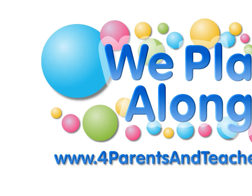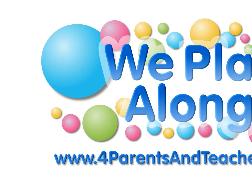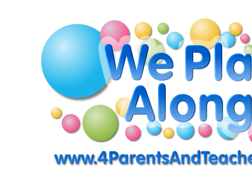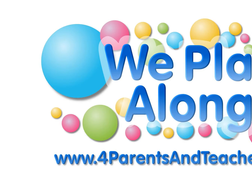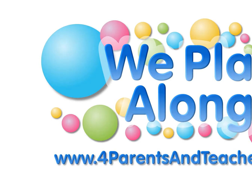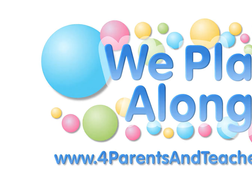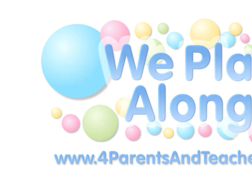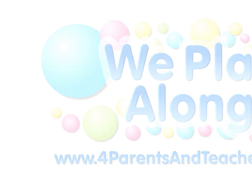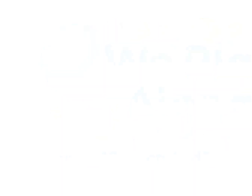Come on and play along. along.